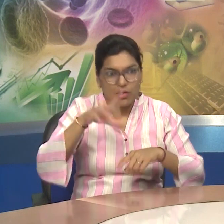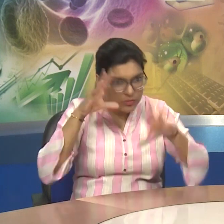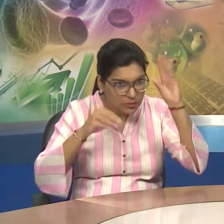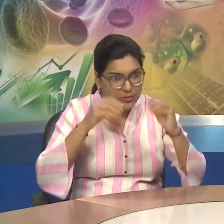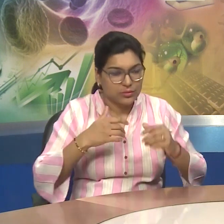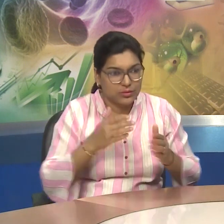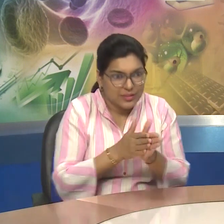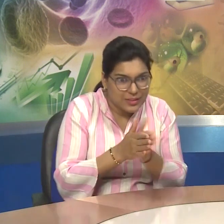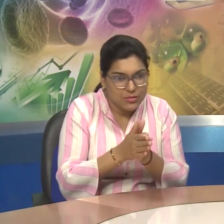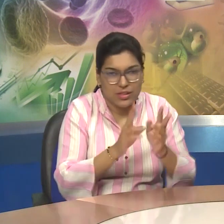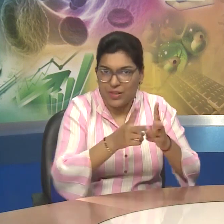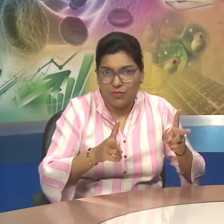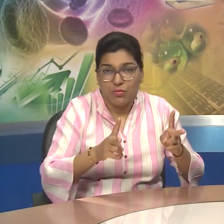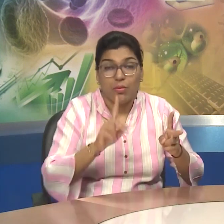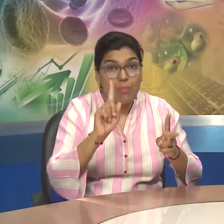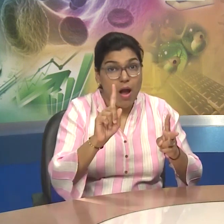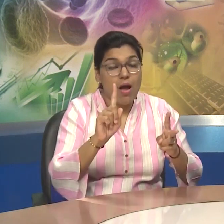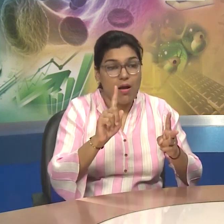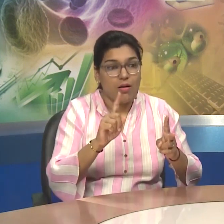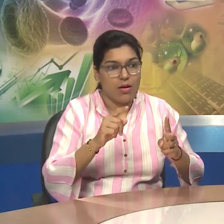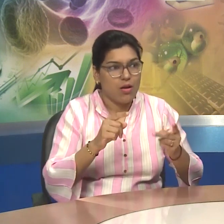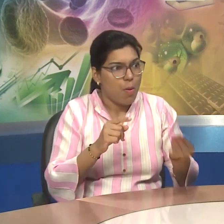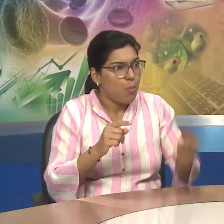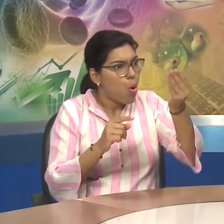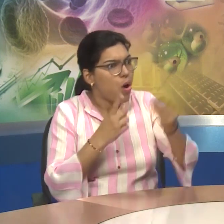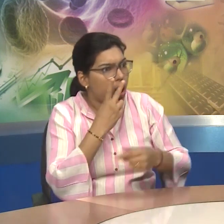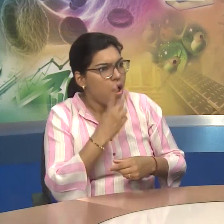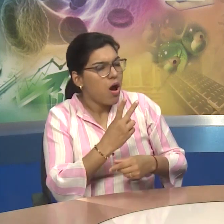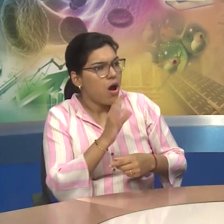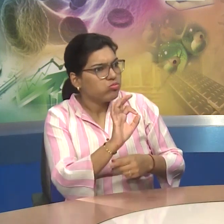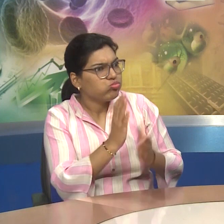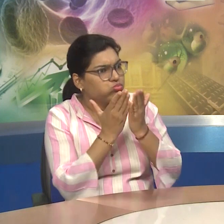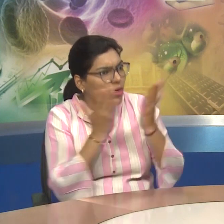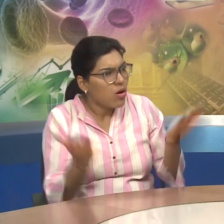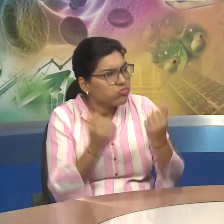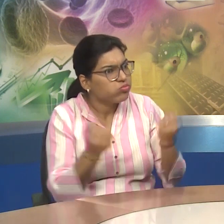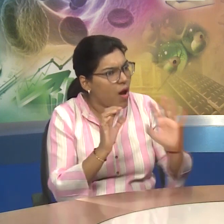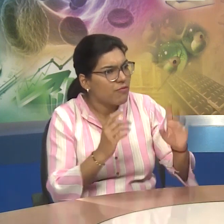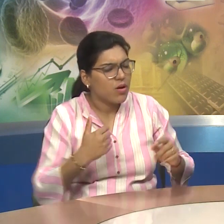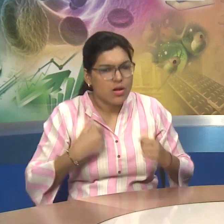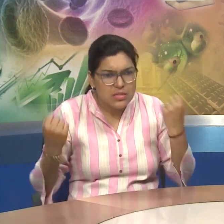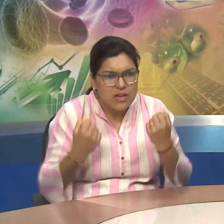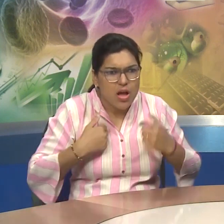adjustment Adjustment Adjustment To emerge into